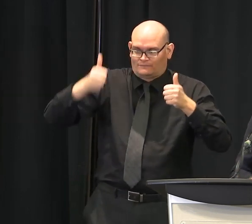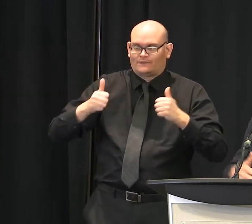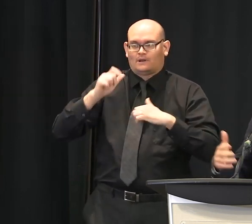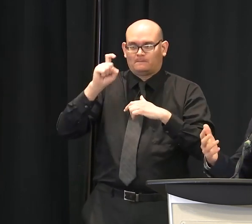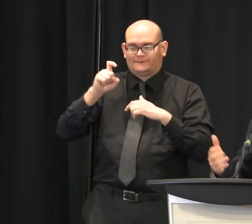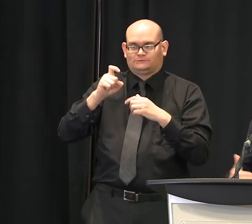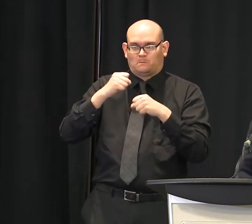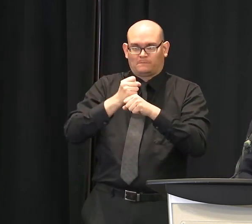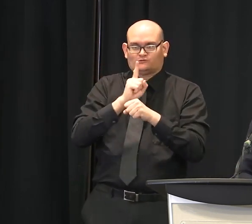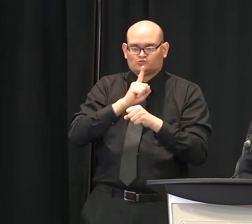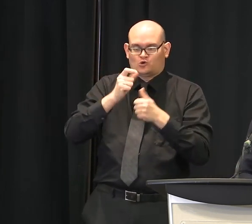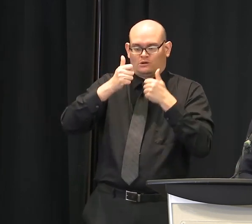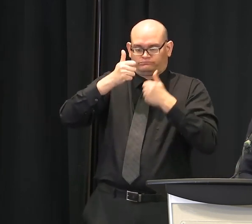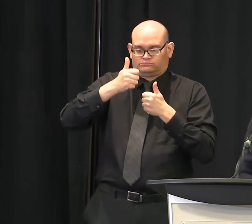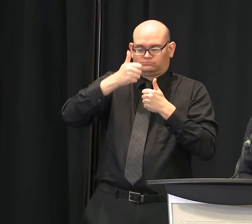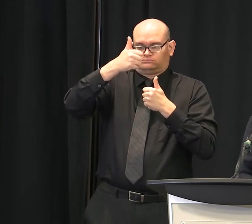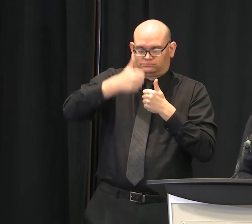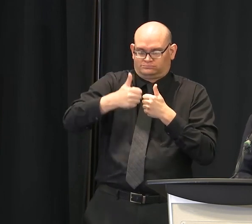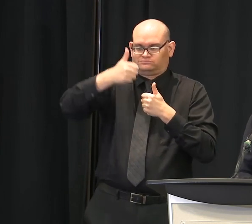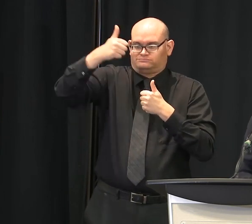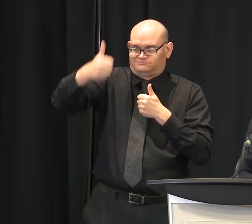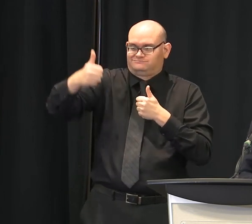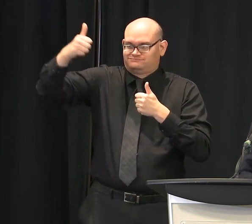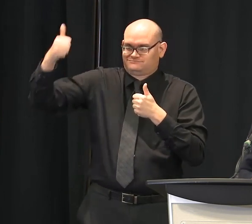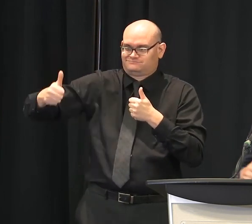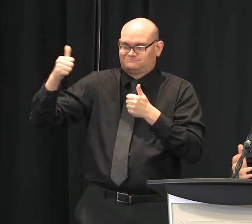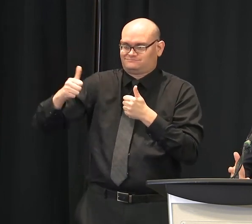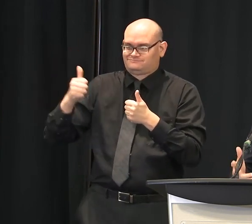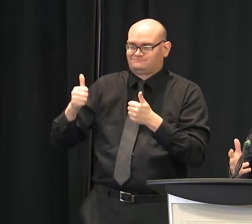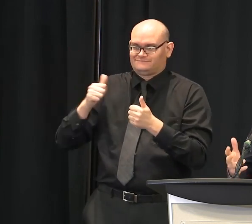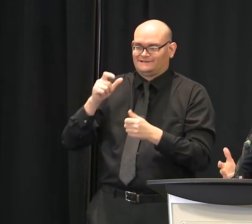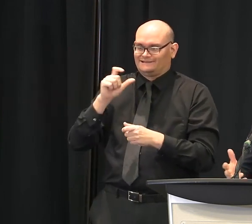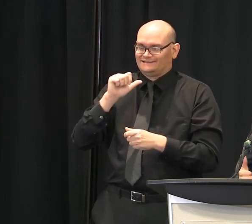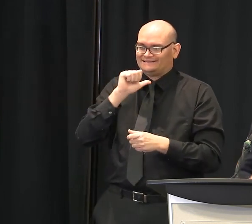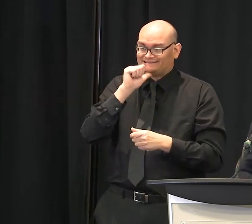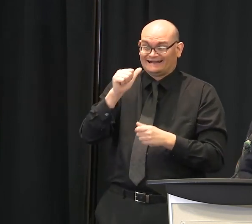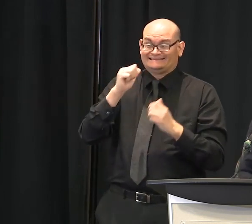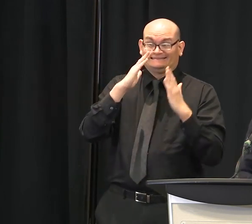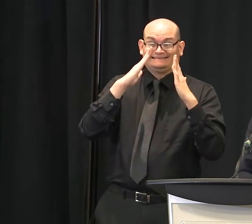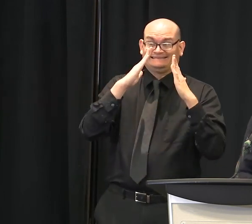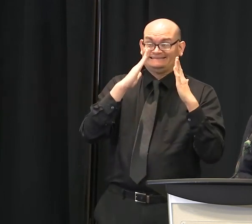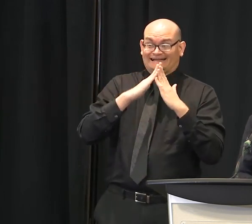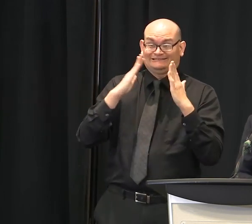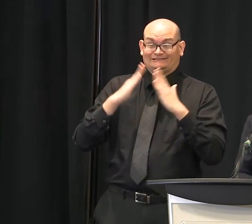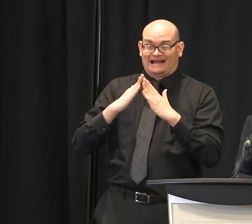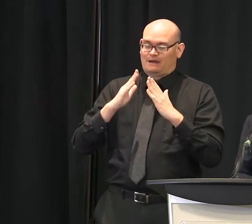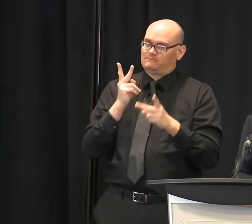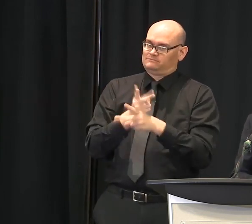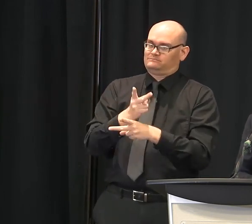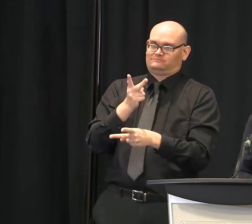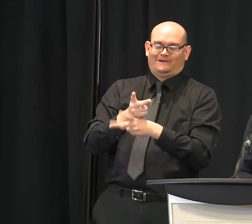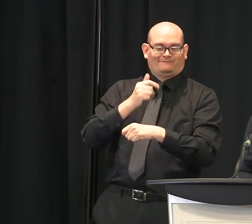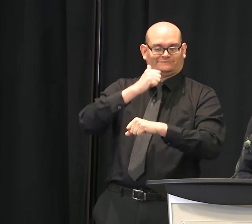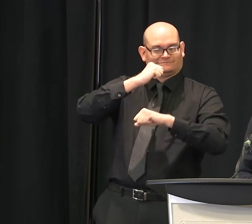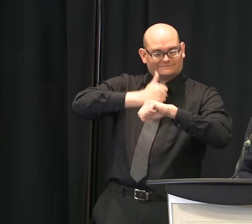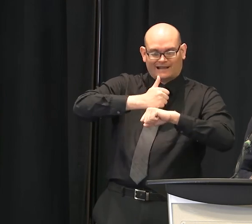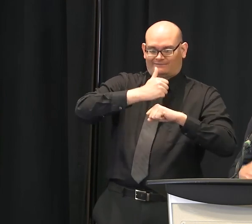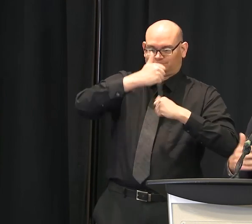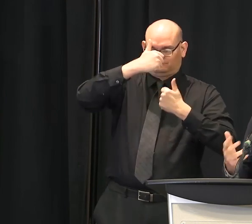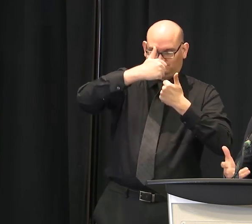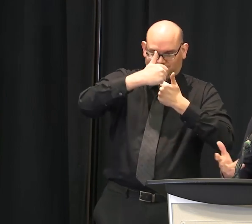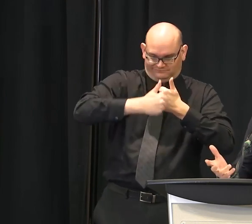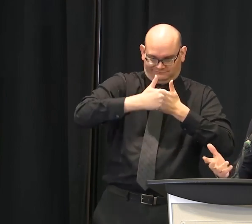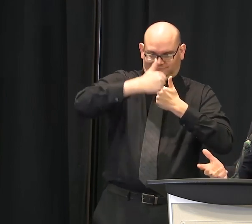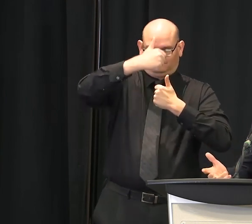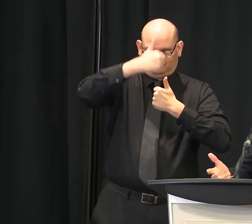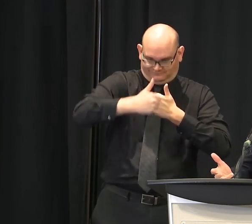really for the whole downtown area. So just to reiterate that social distancing is extremely important, and everything we should do should be looking